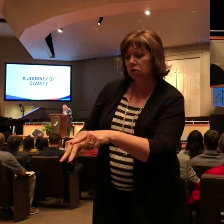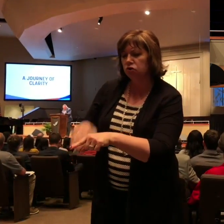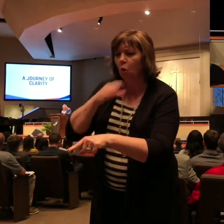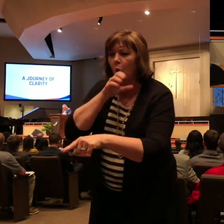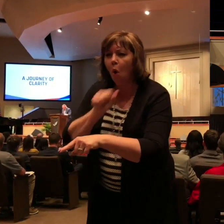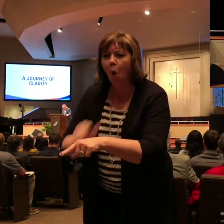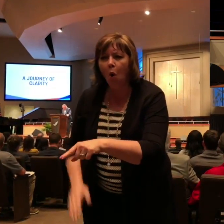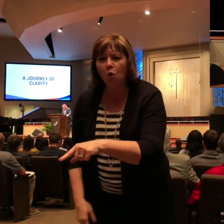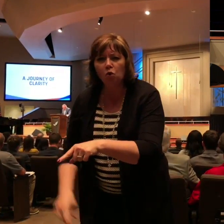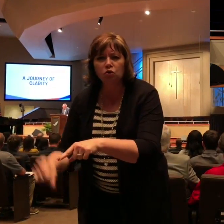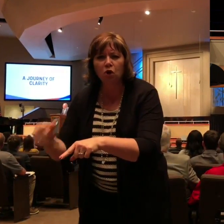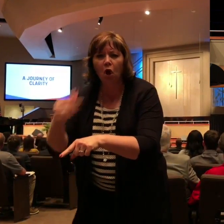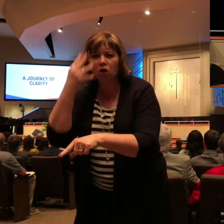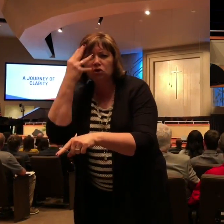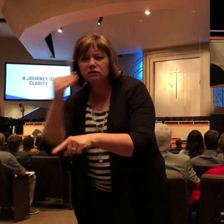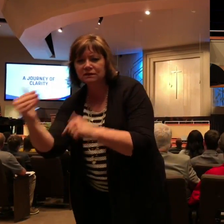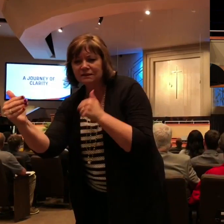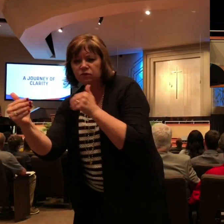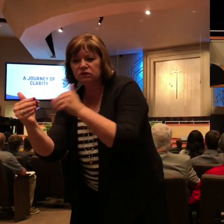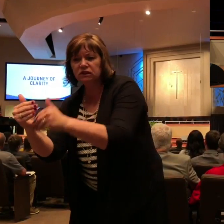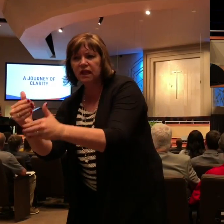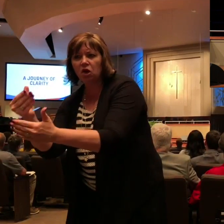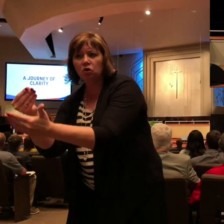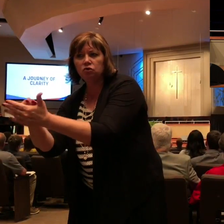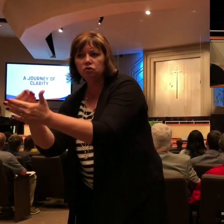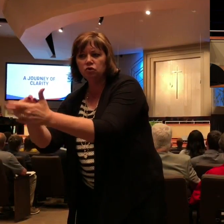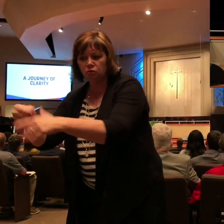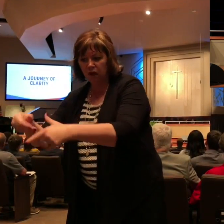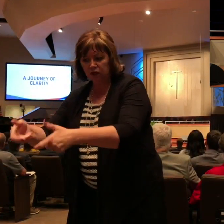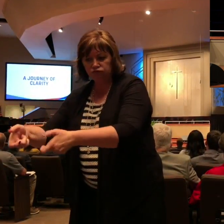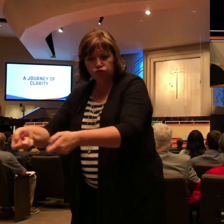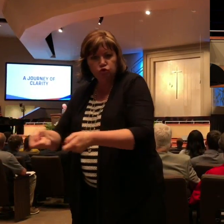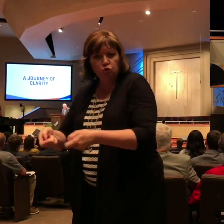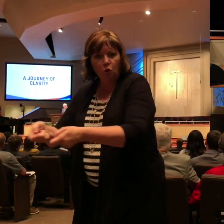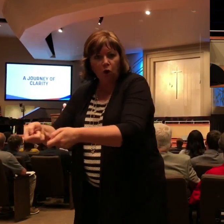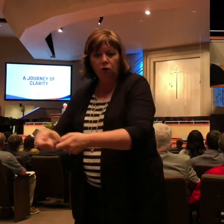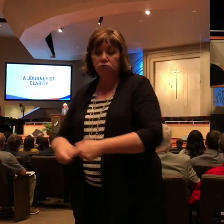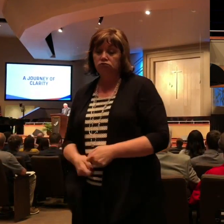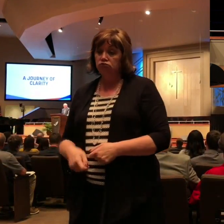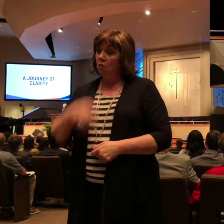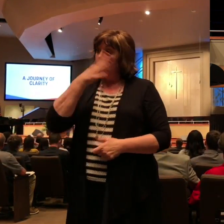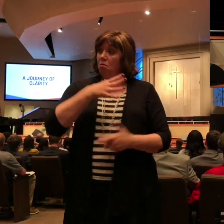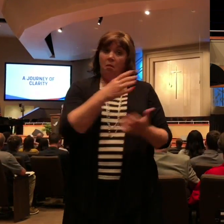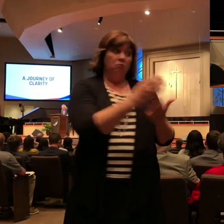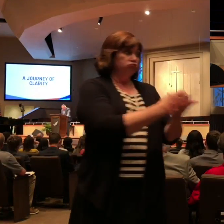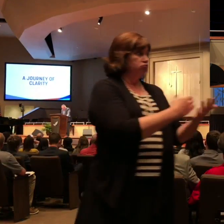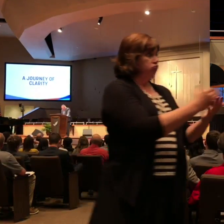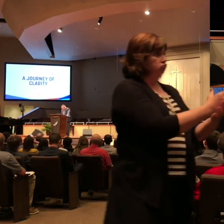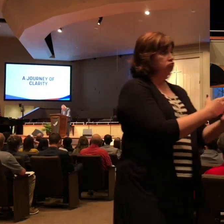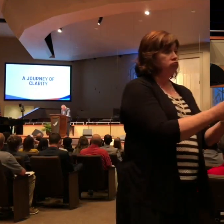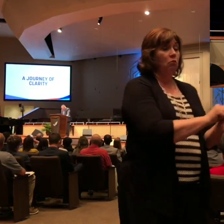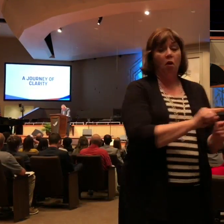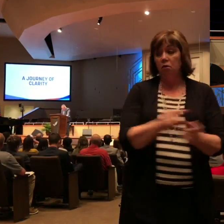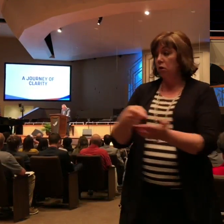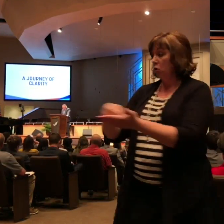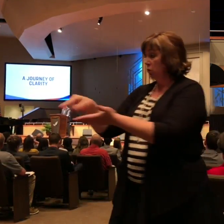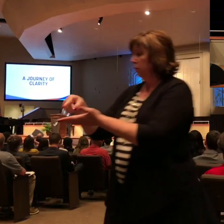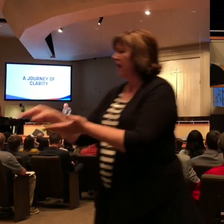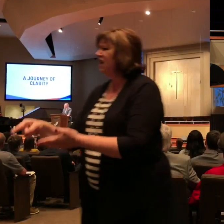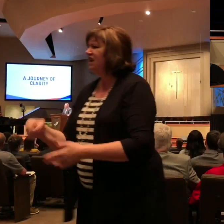on the floor there next to the cash register. So he got his supplies and went up there to pay, and he asked the store manager, he said,